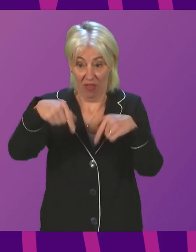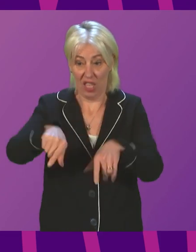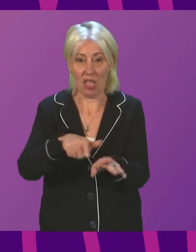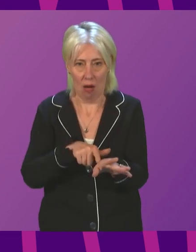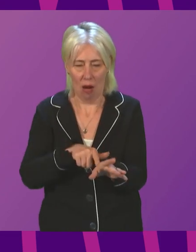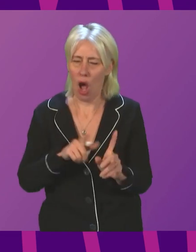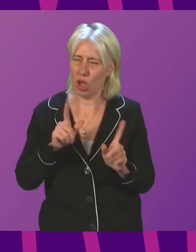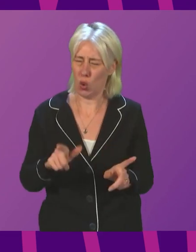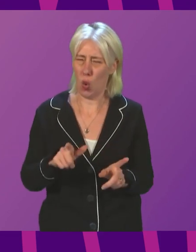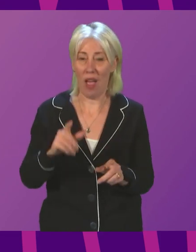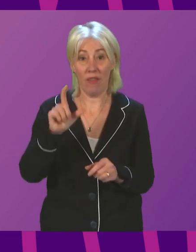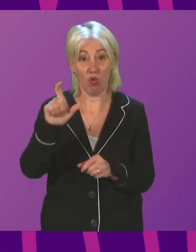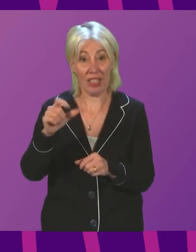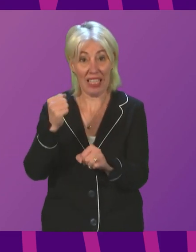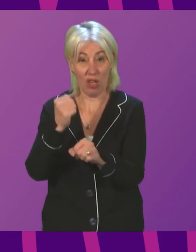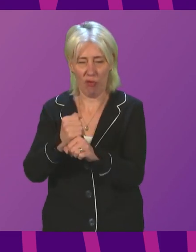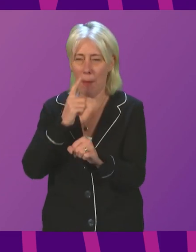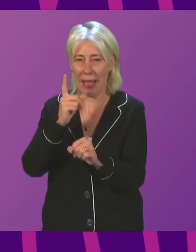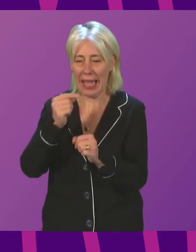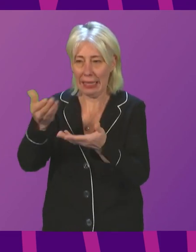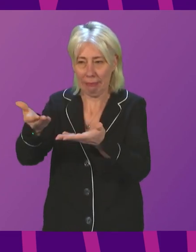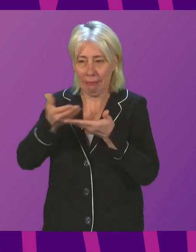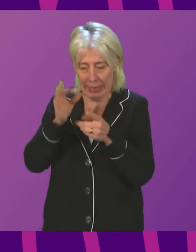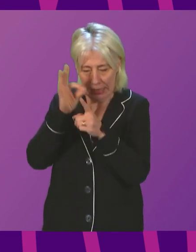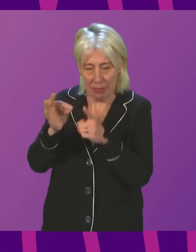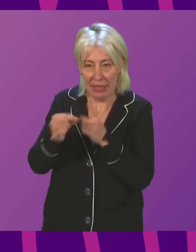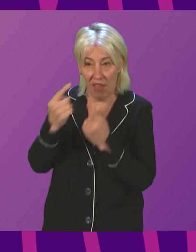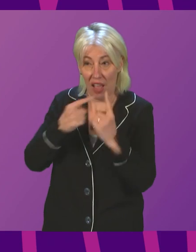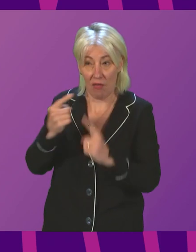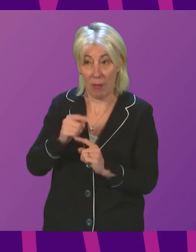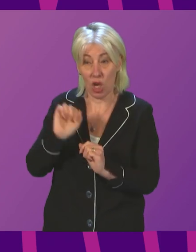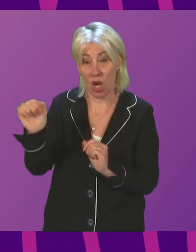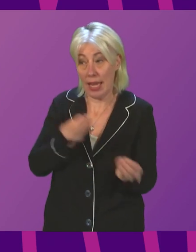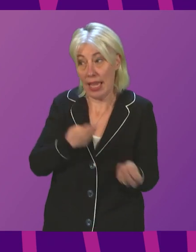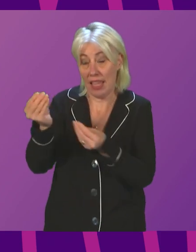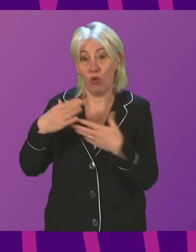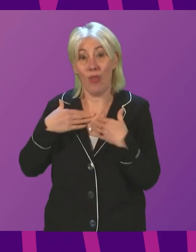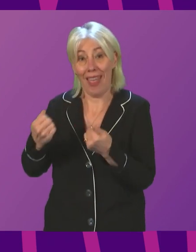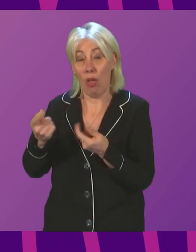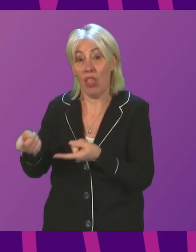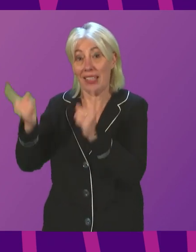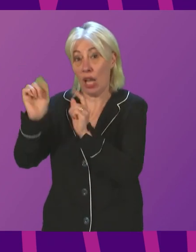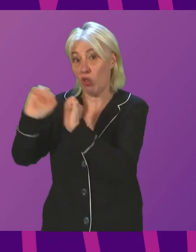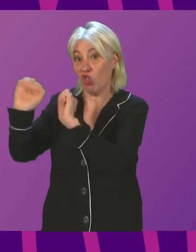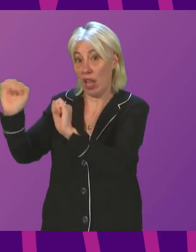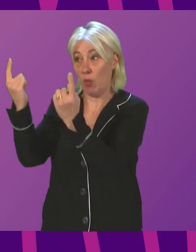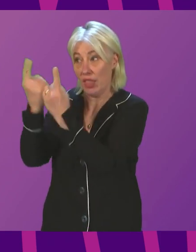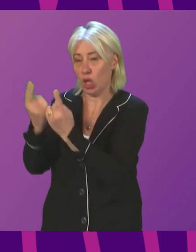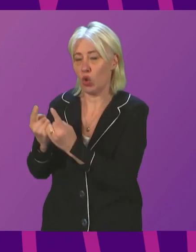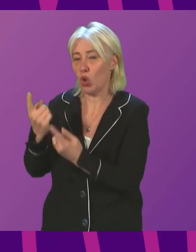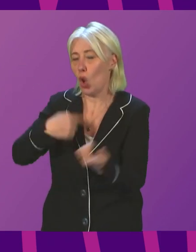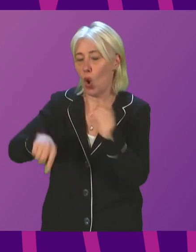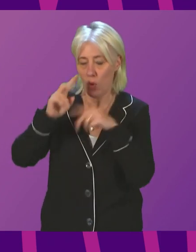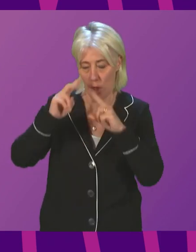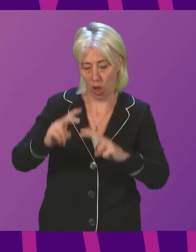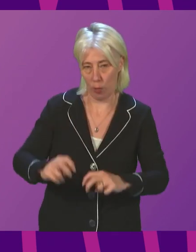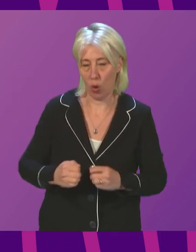So I think if Christine Graham would like to share specific information with the Health Secretary about these issues, we will explore